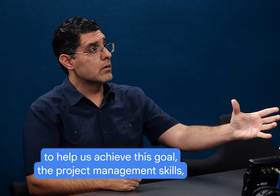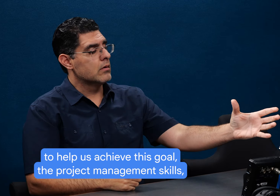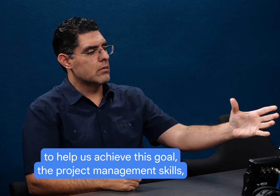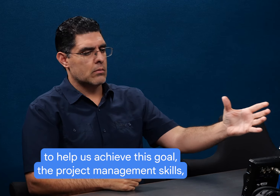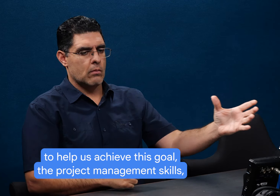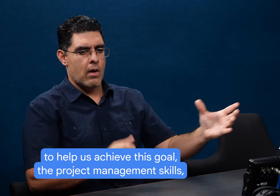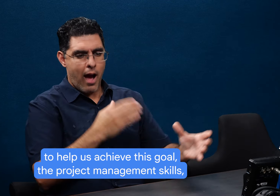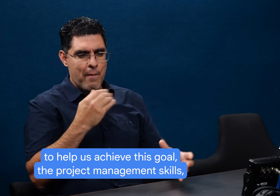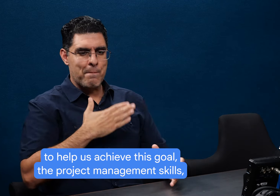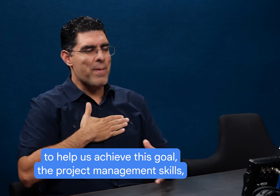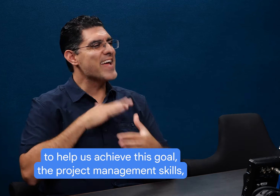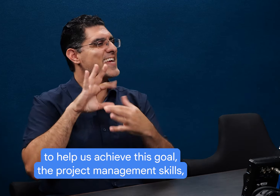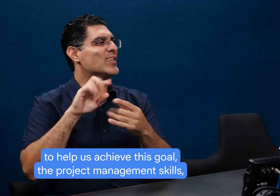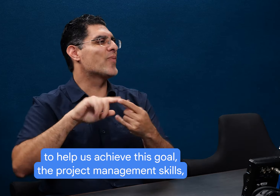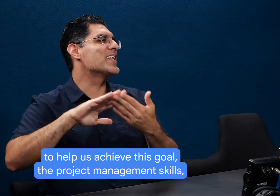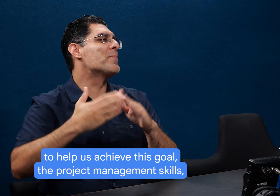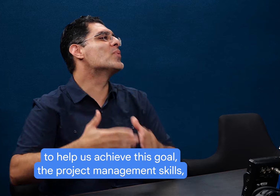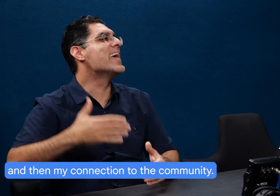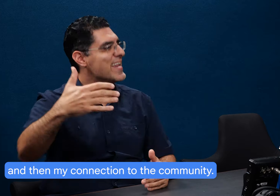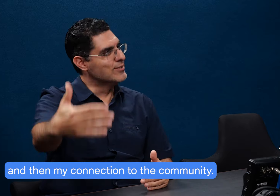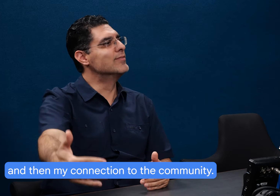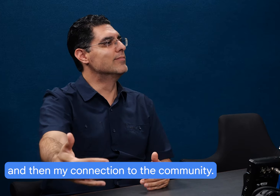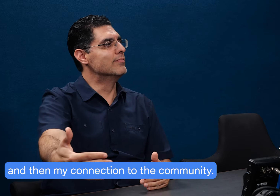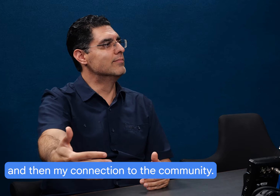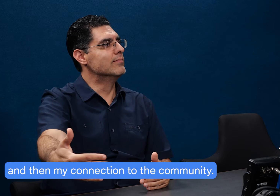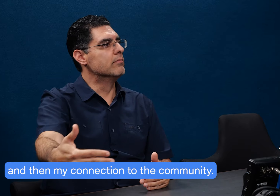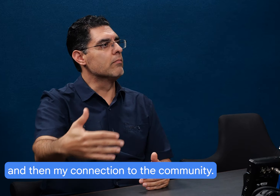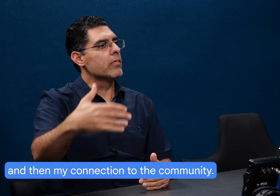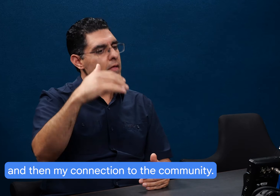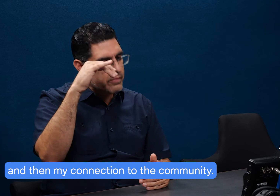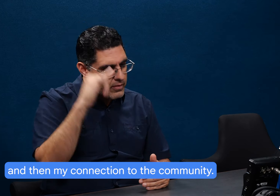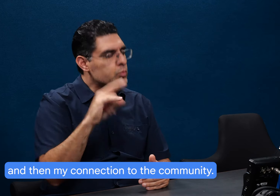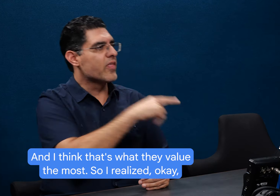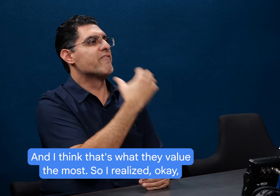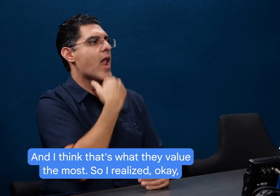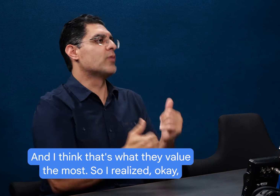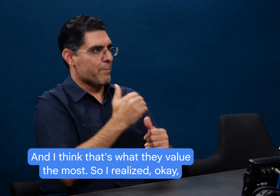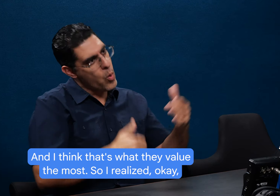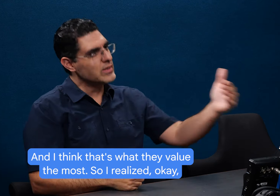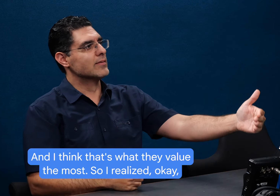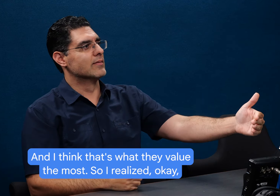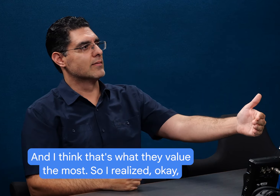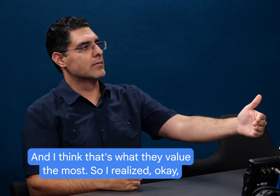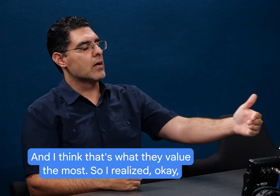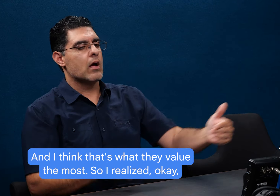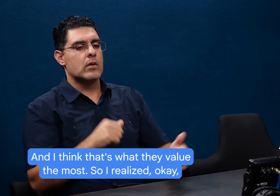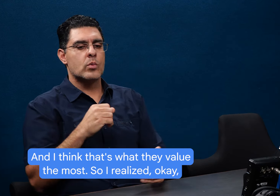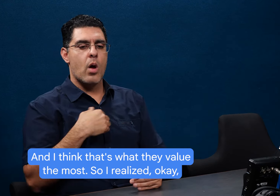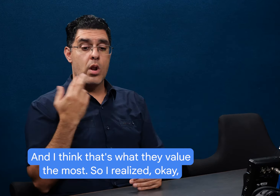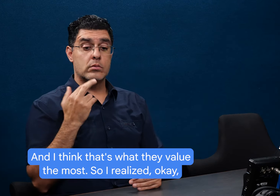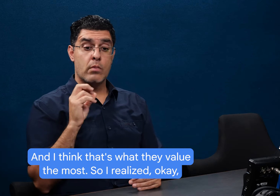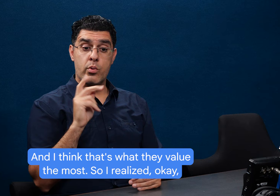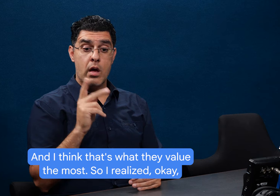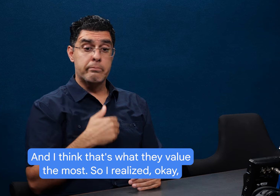management skills and, um, and then my connection to the community. And I think that's what they value the most.